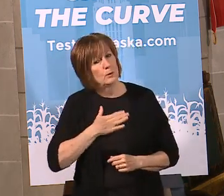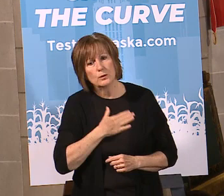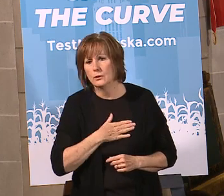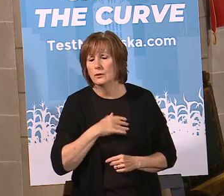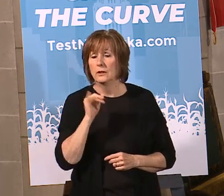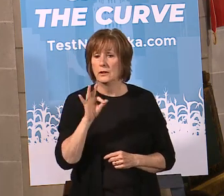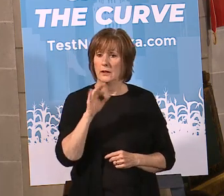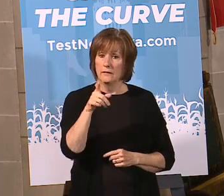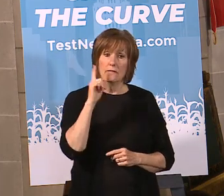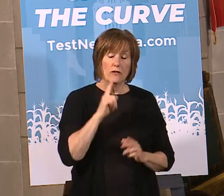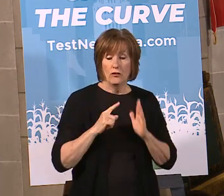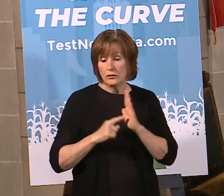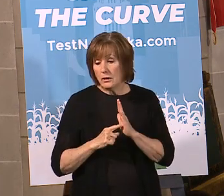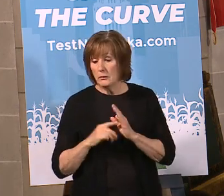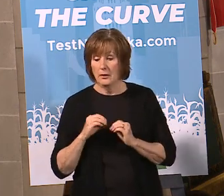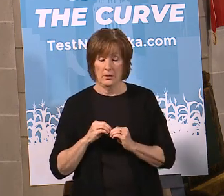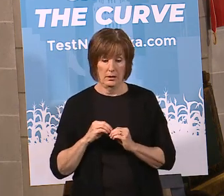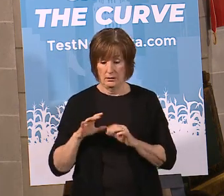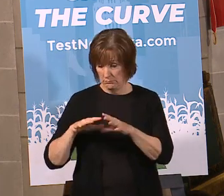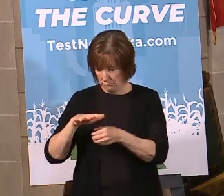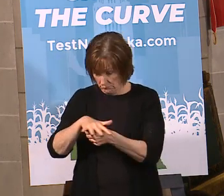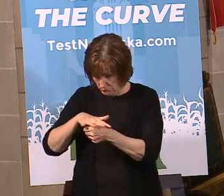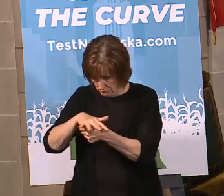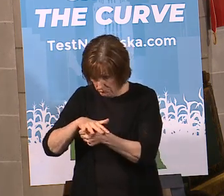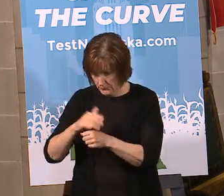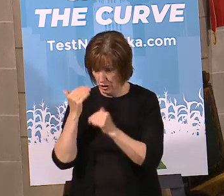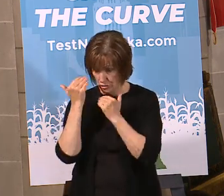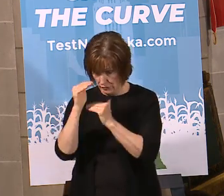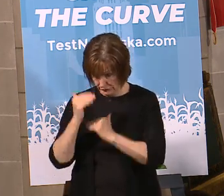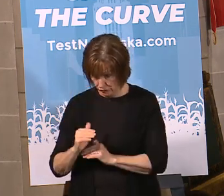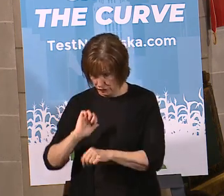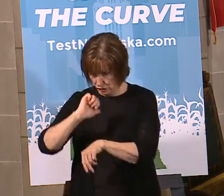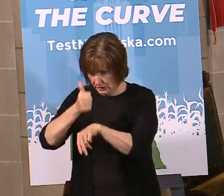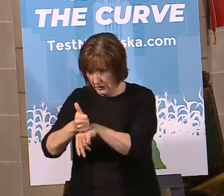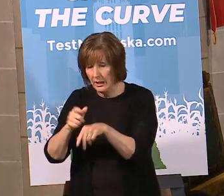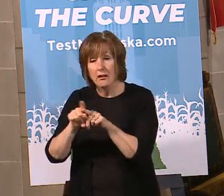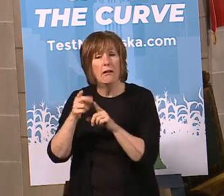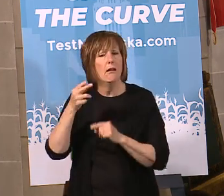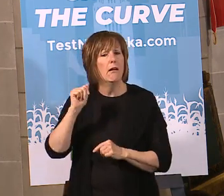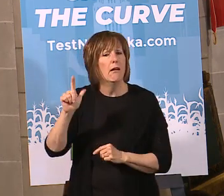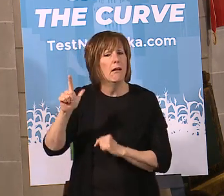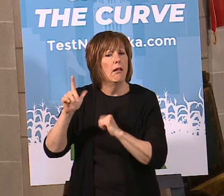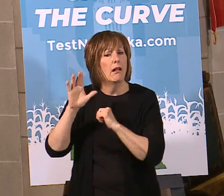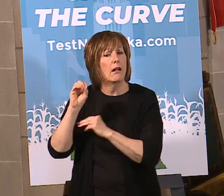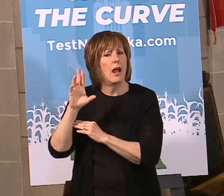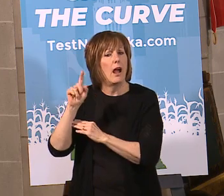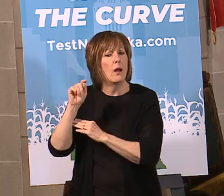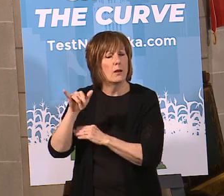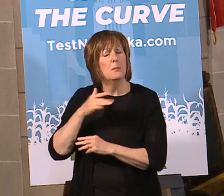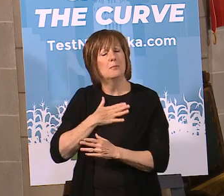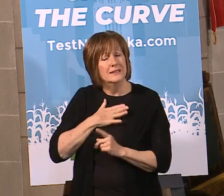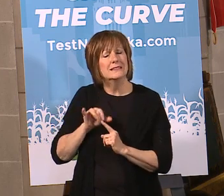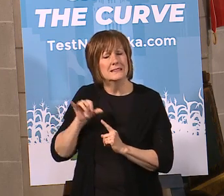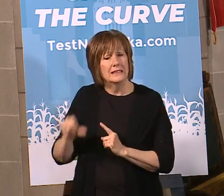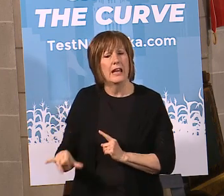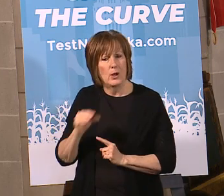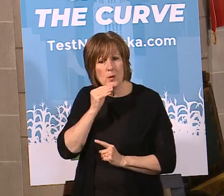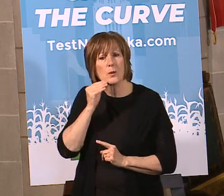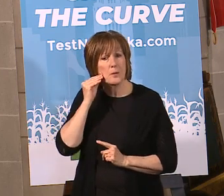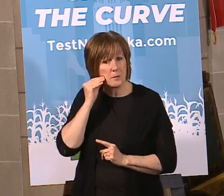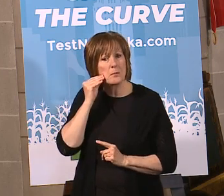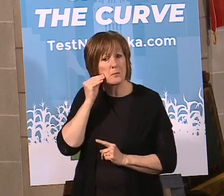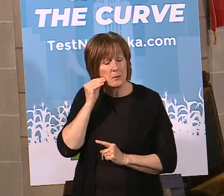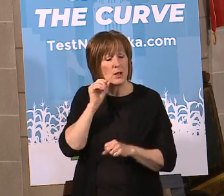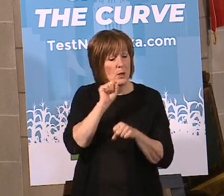If you are, for example, in a health district that has still got those restrictions in, like Hall County, please stay home while we're